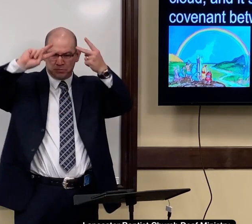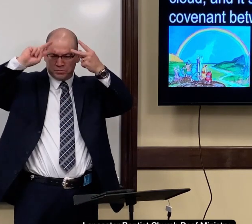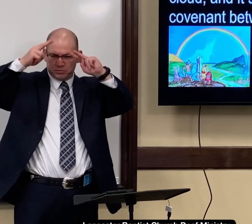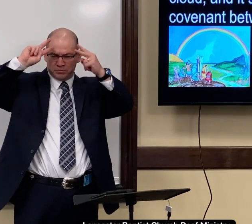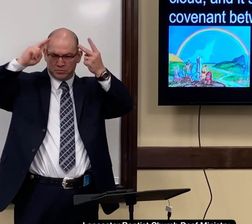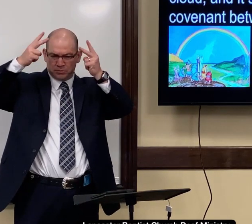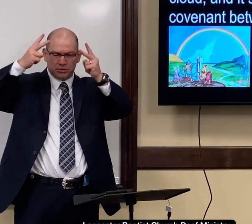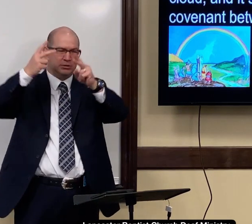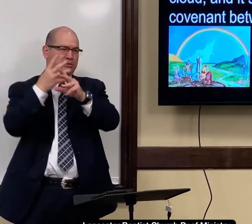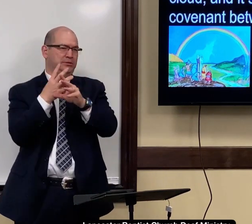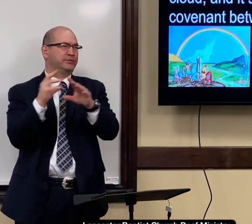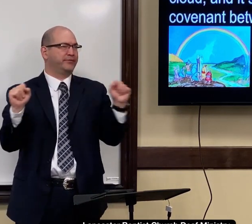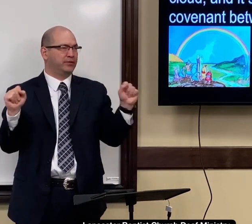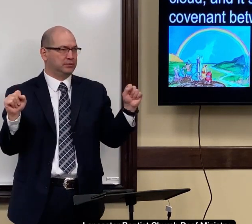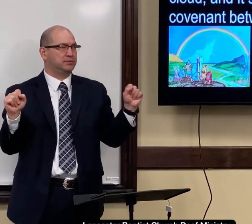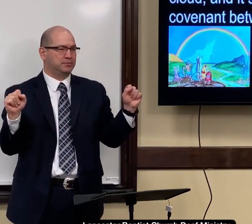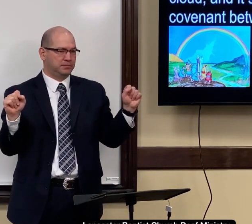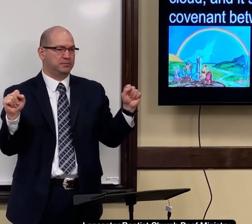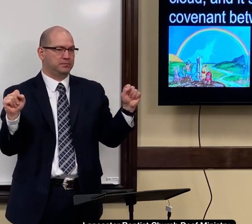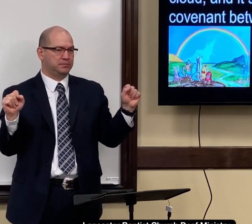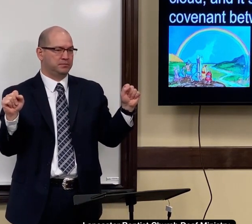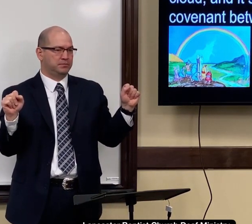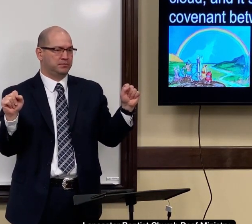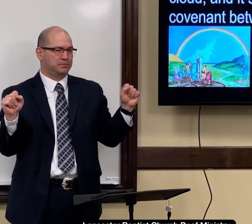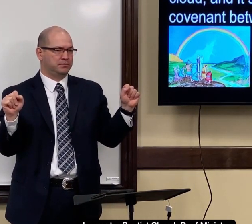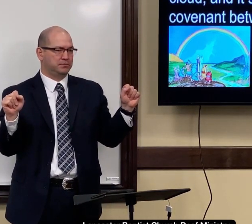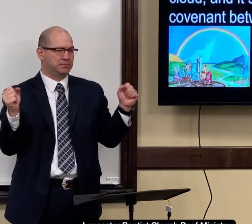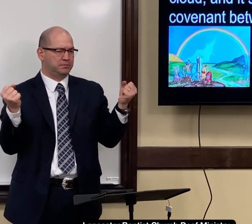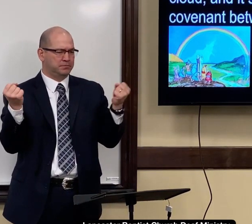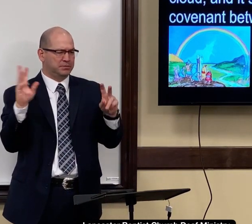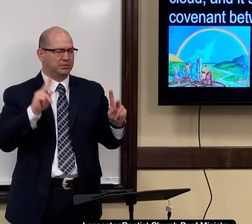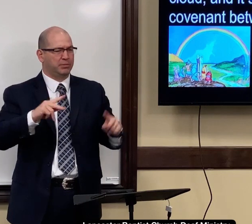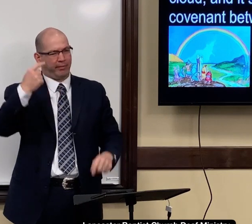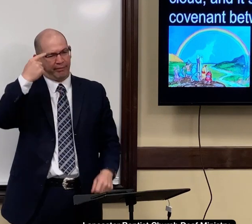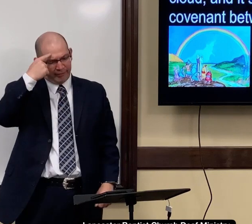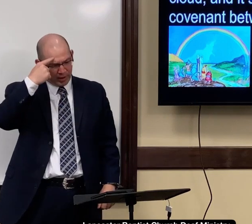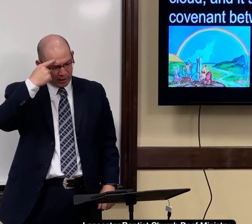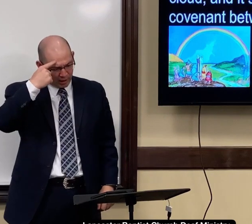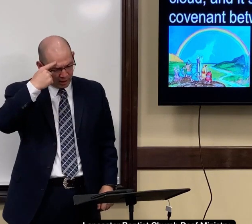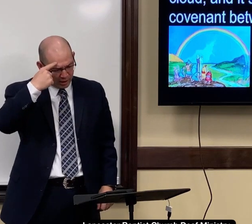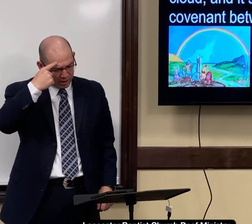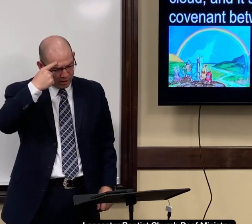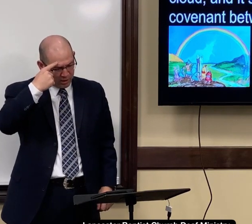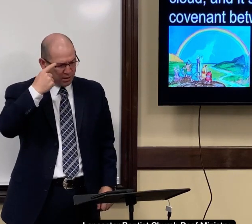so many people misunderstand salvation many people think